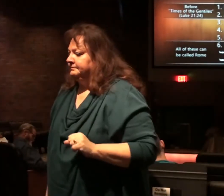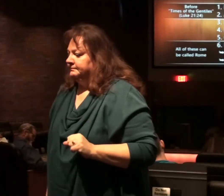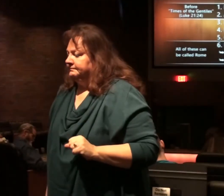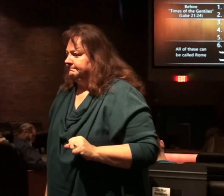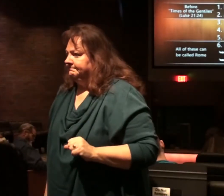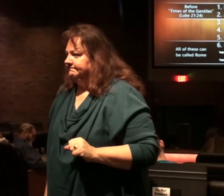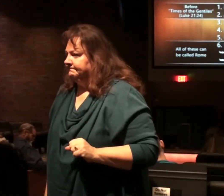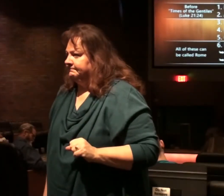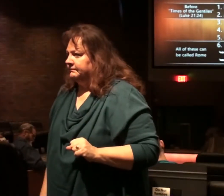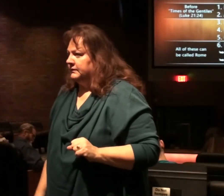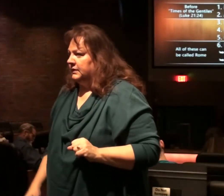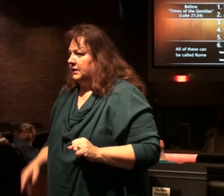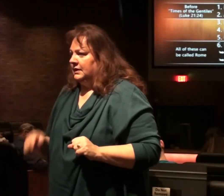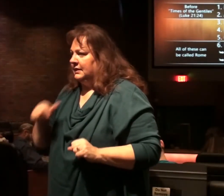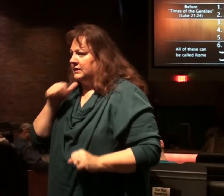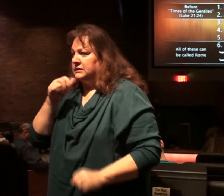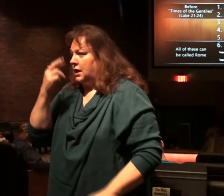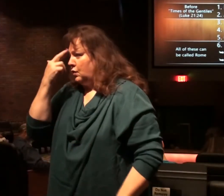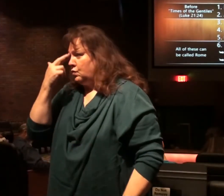I don't think this is wrong.